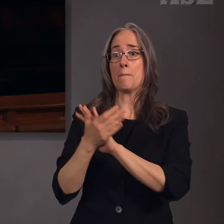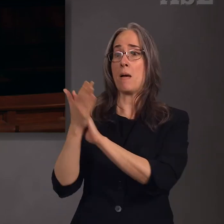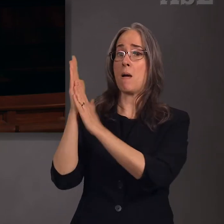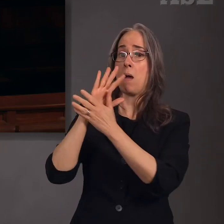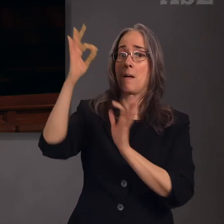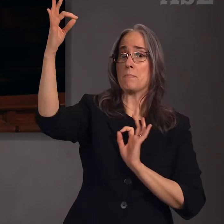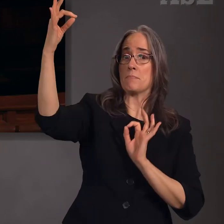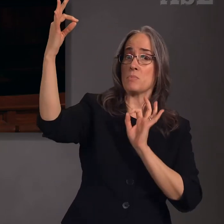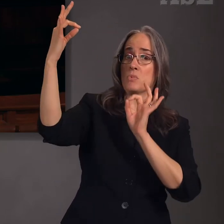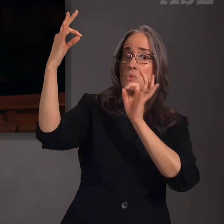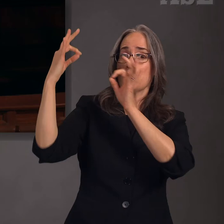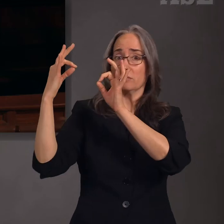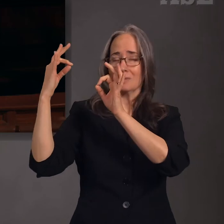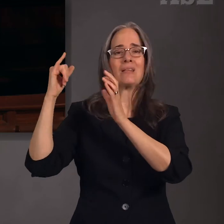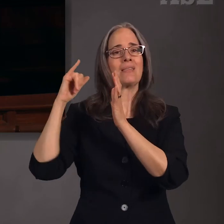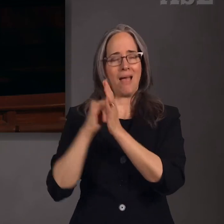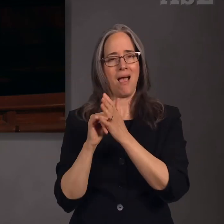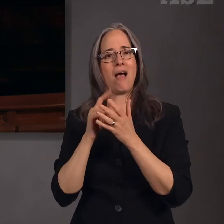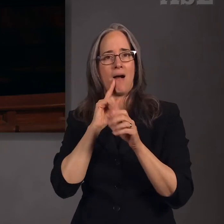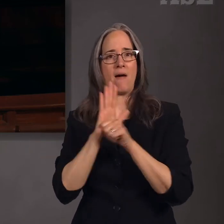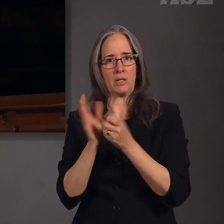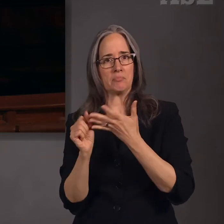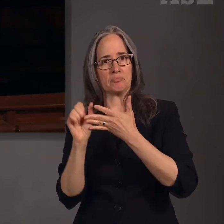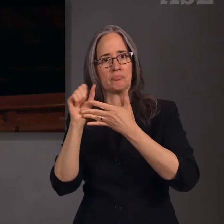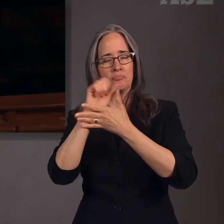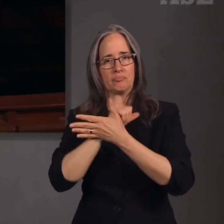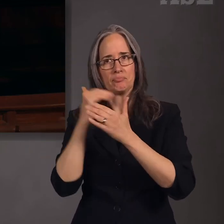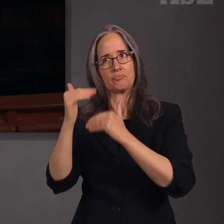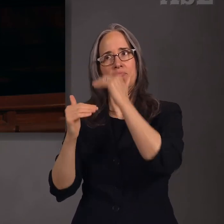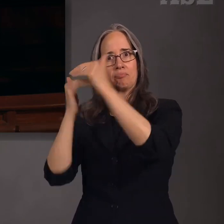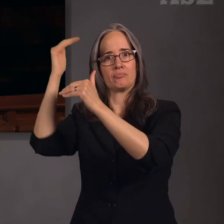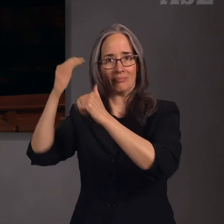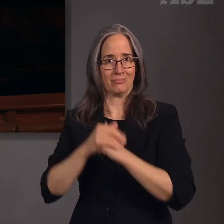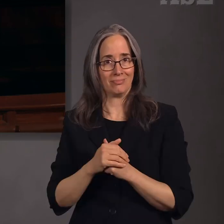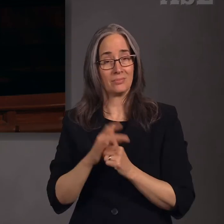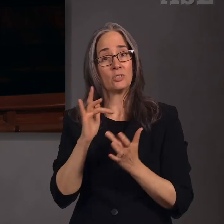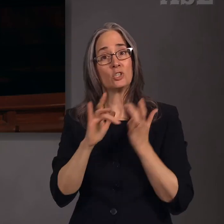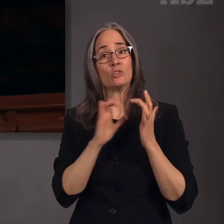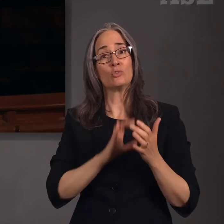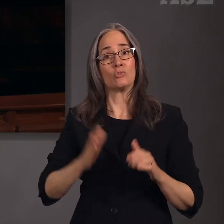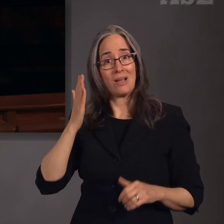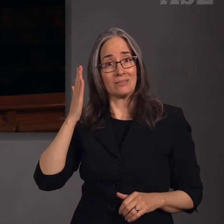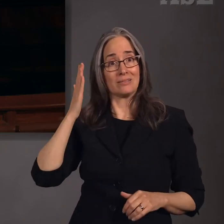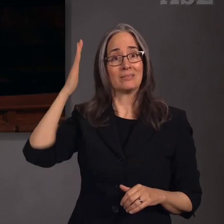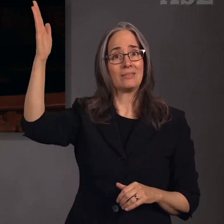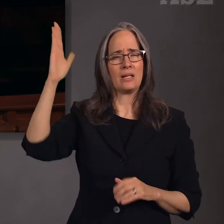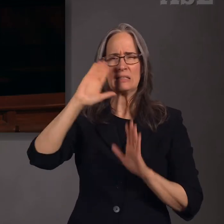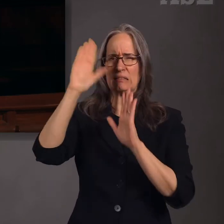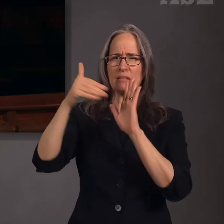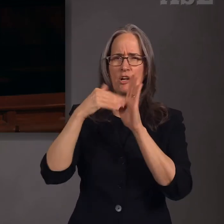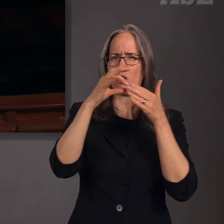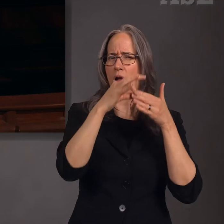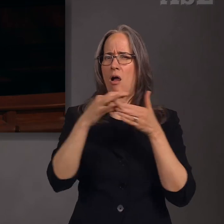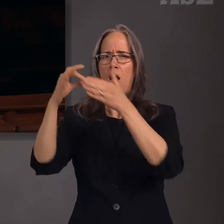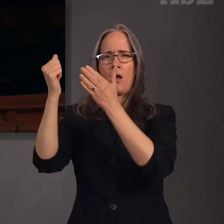is the covenant path, and Jesus Christ is the center of all ordinances and covenants.